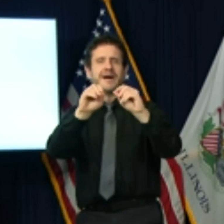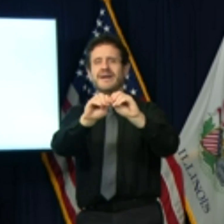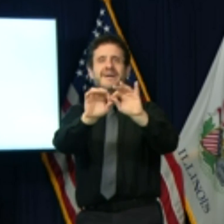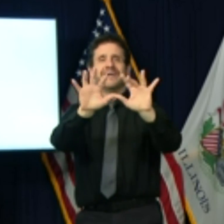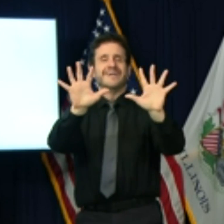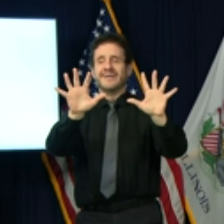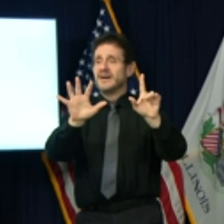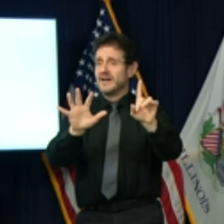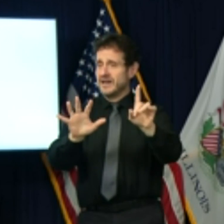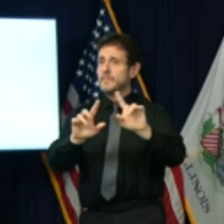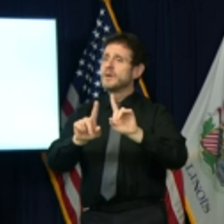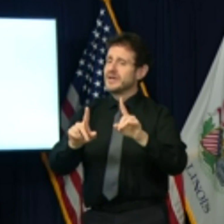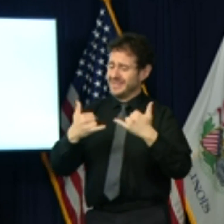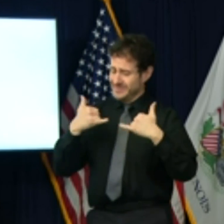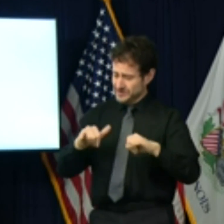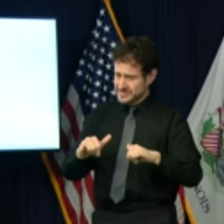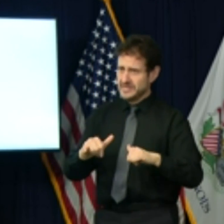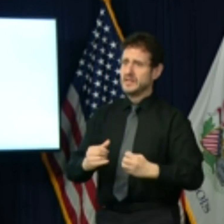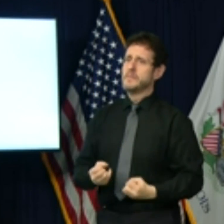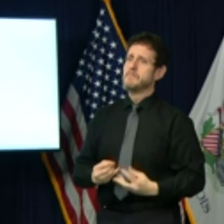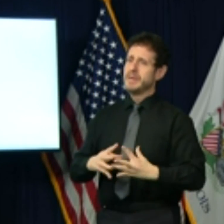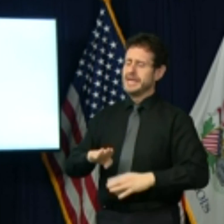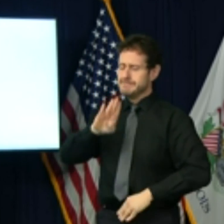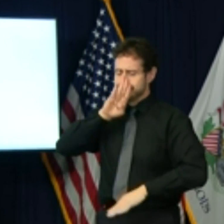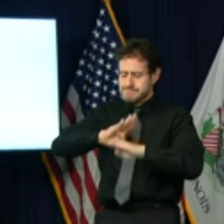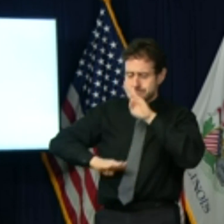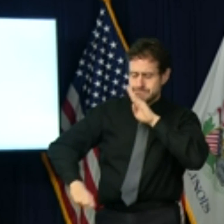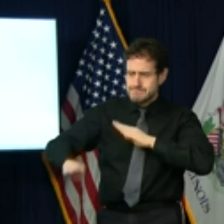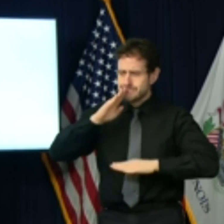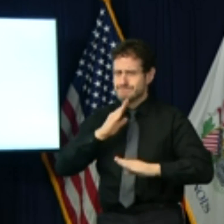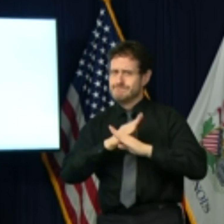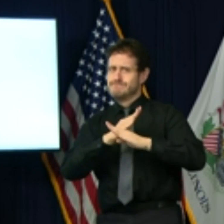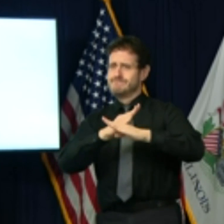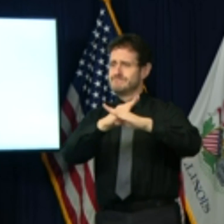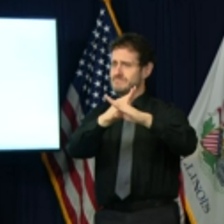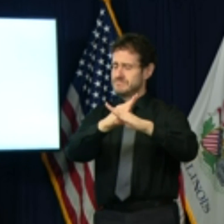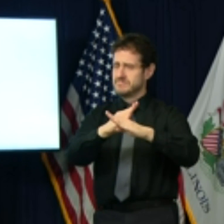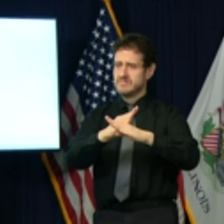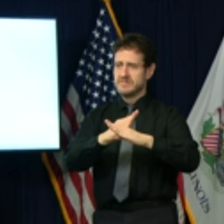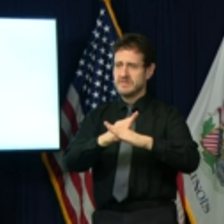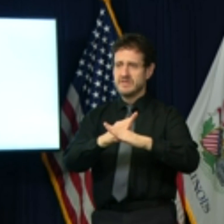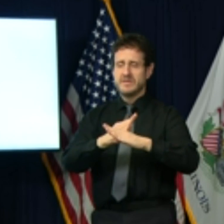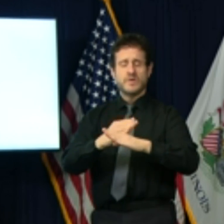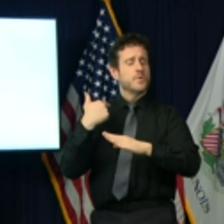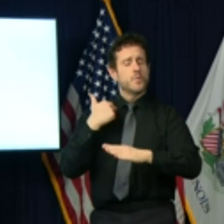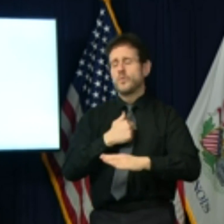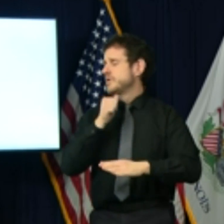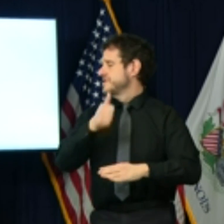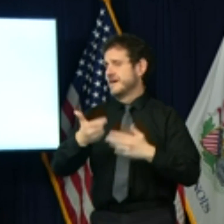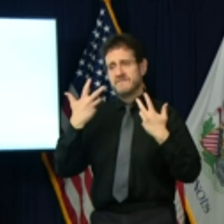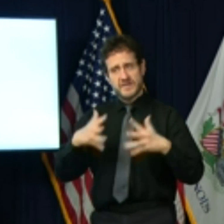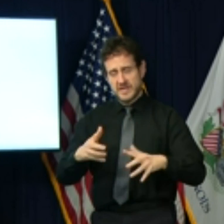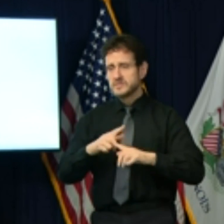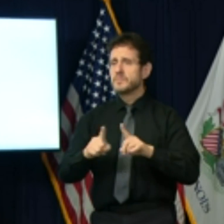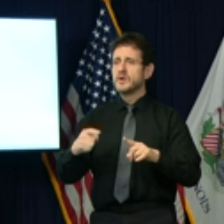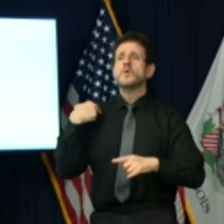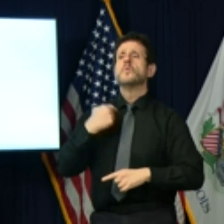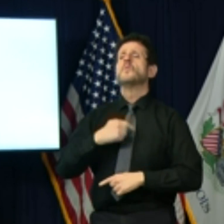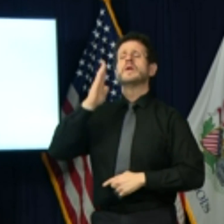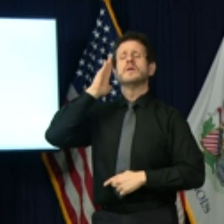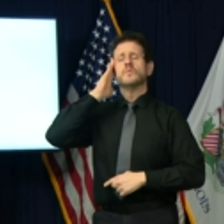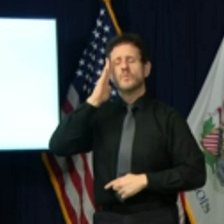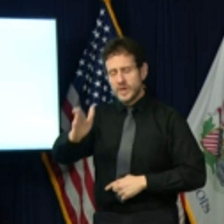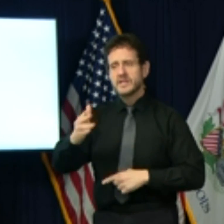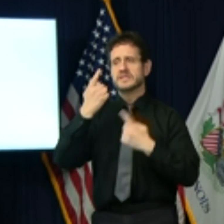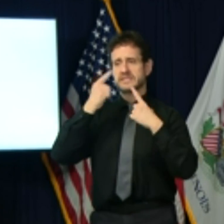lots of hills and hurdles ahead of us, and the race is not over, but we're going to get there